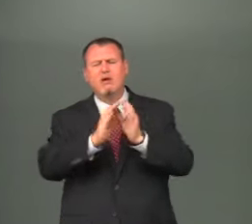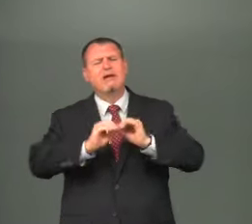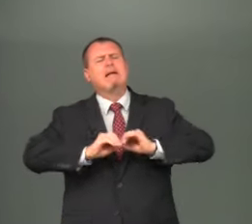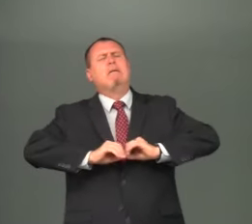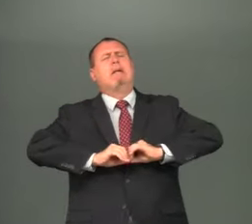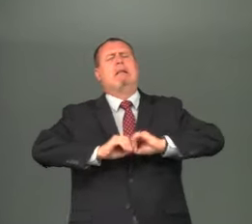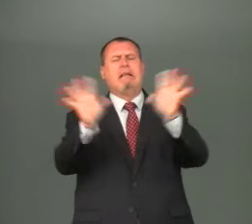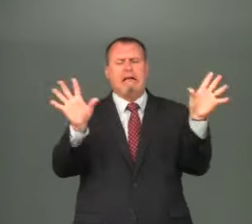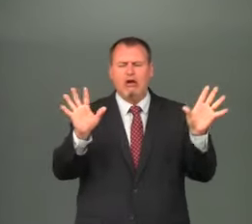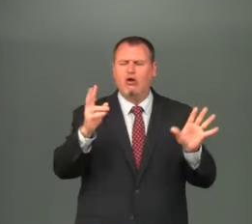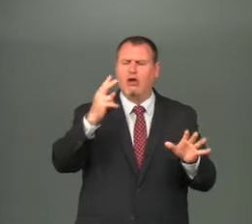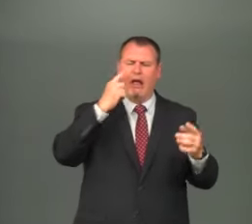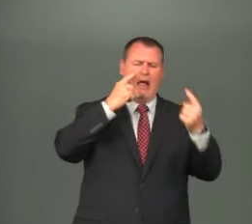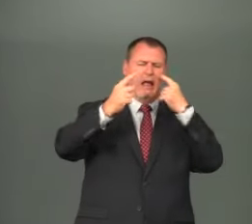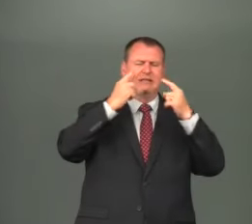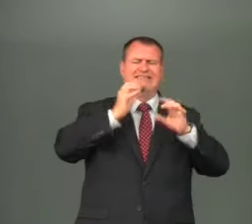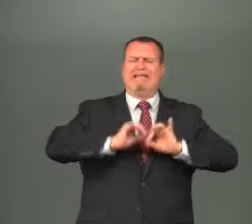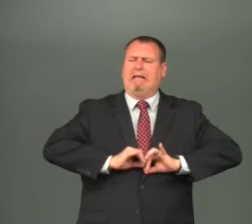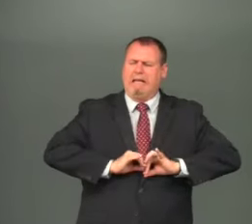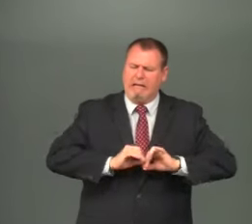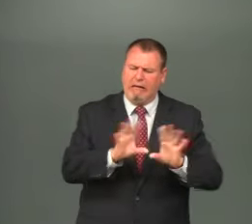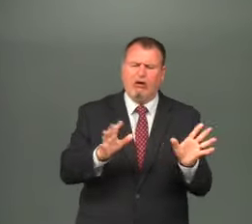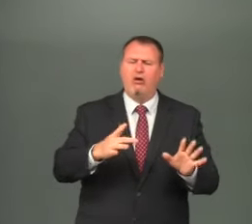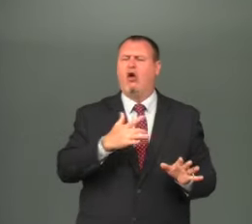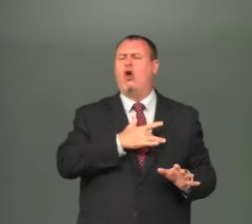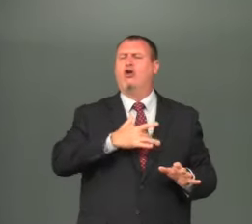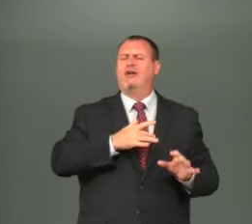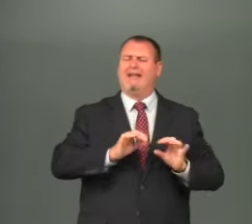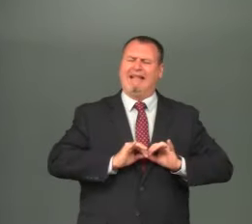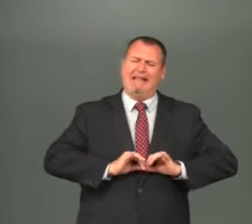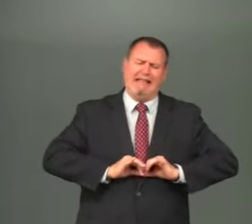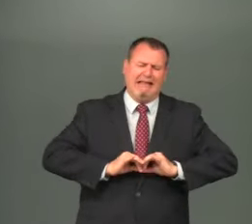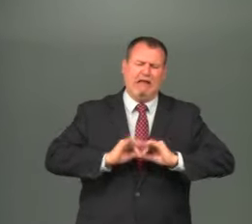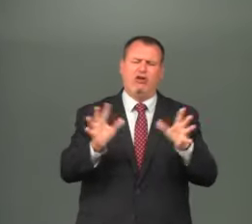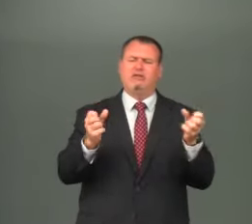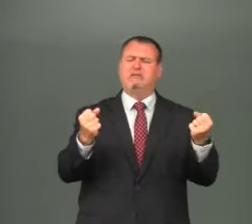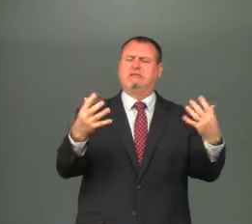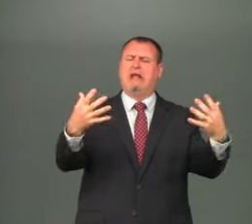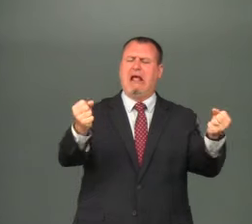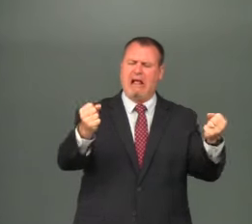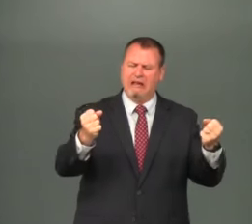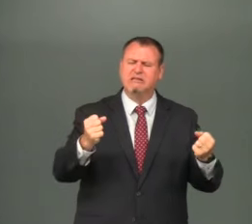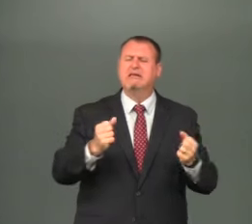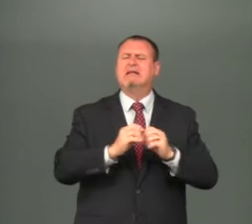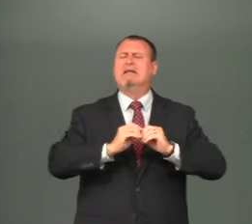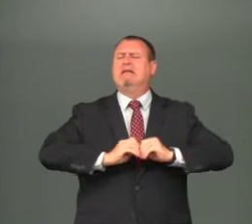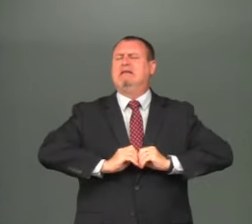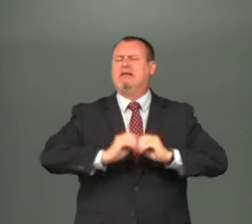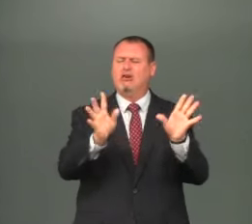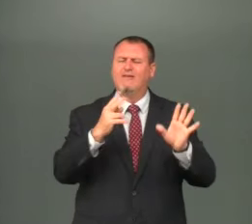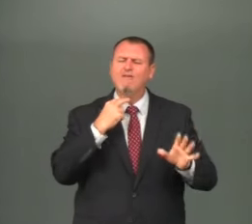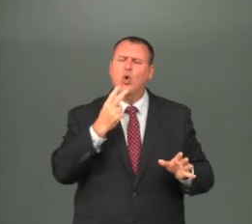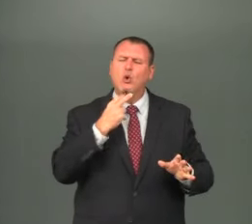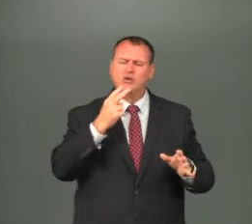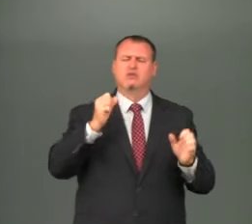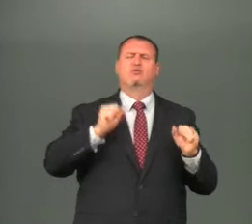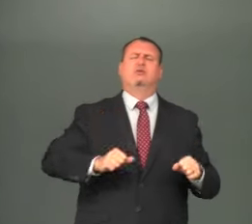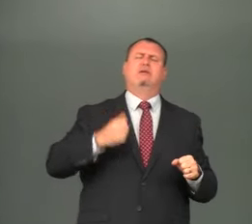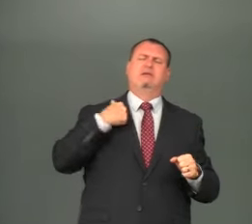oh lord i pray that i will be clear give us all eyes clear to see your word and understand the signs and the